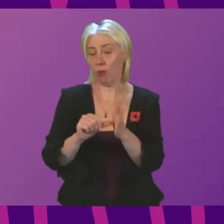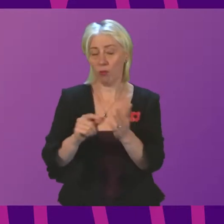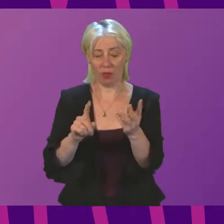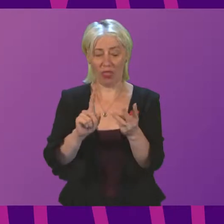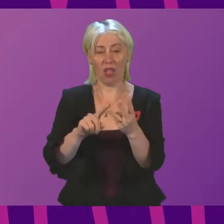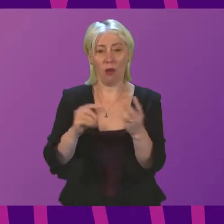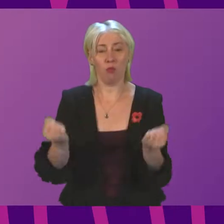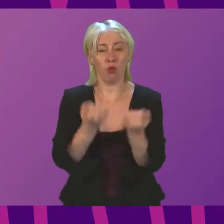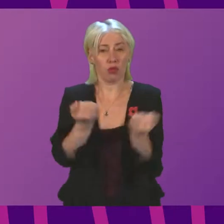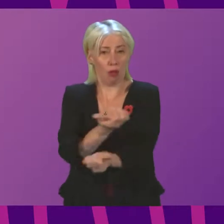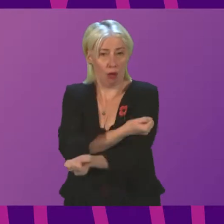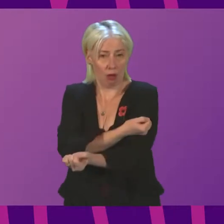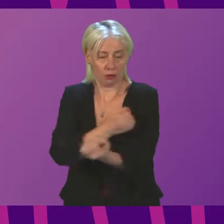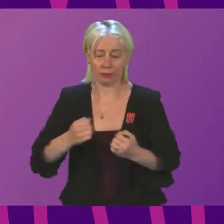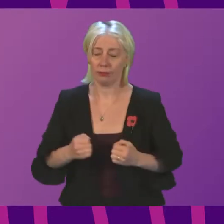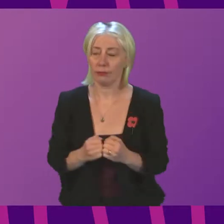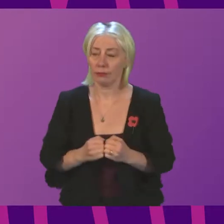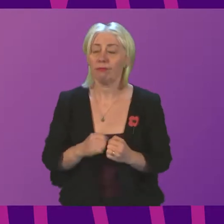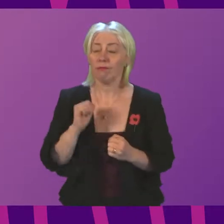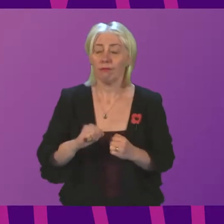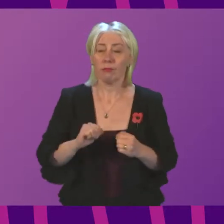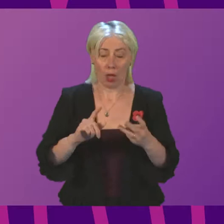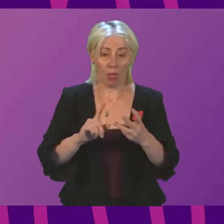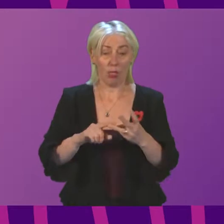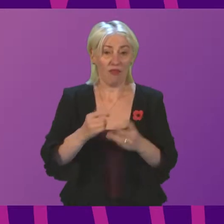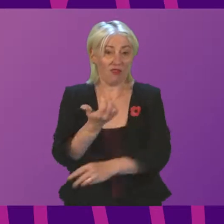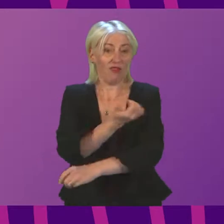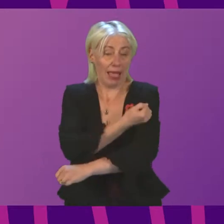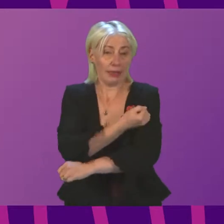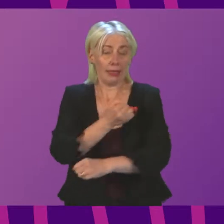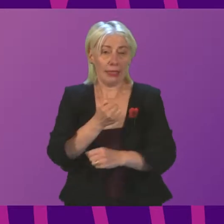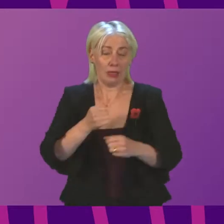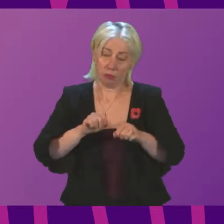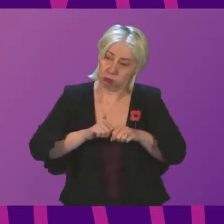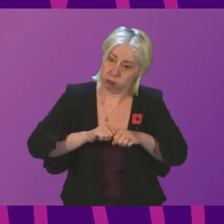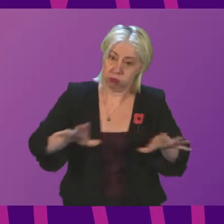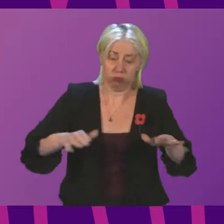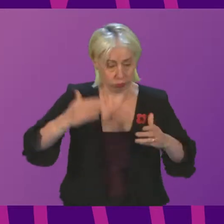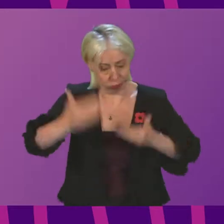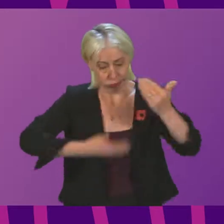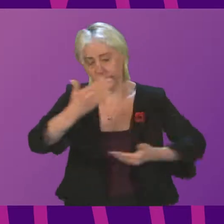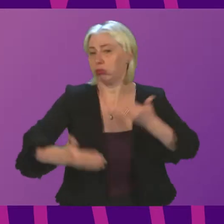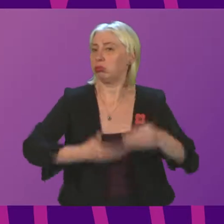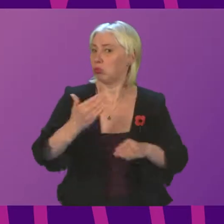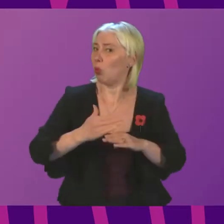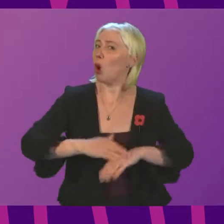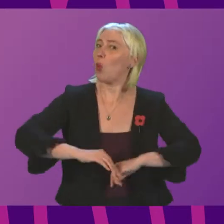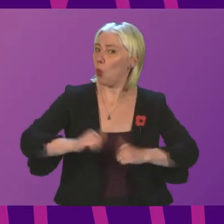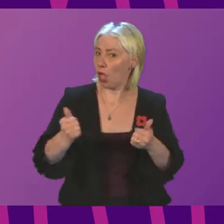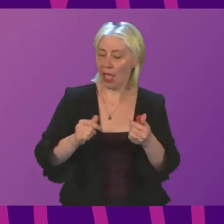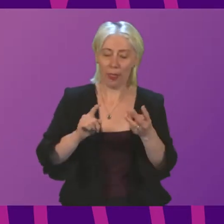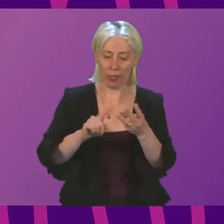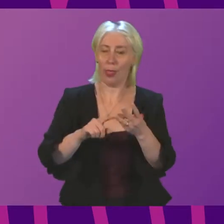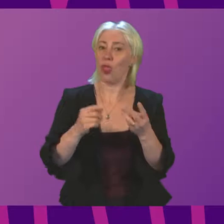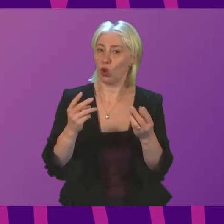the vaccine programme in general has been rolled out very, very effectively and the booster programme is